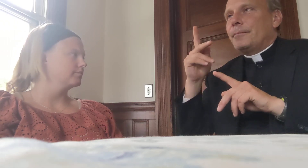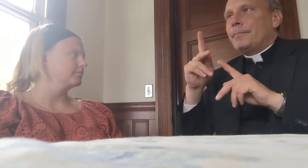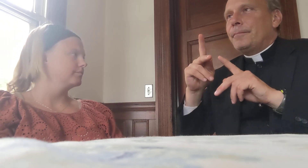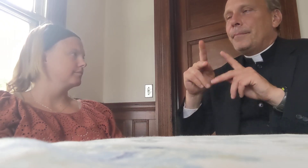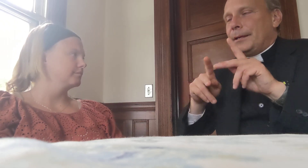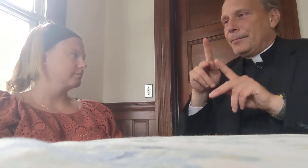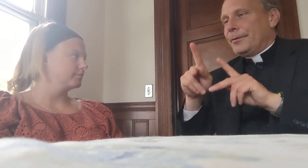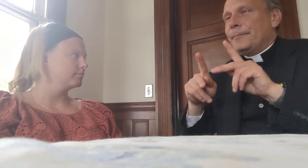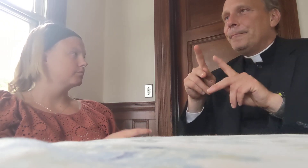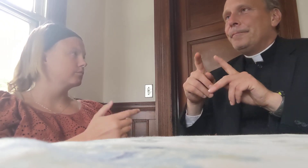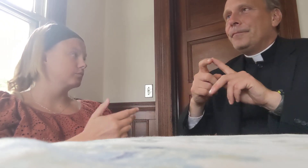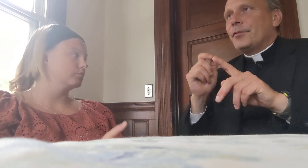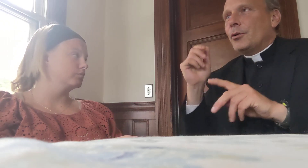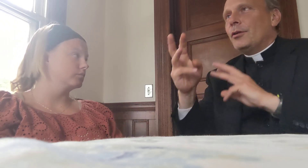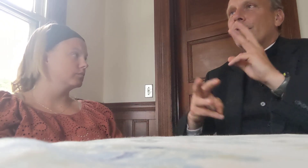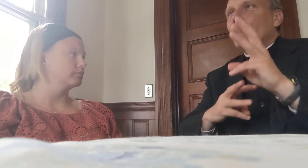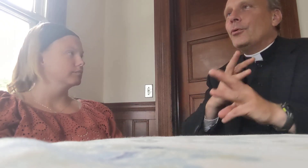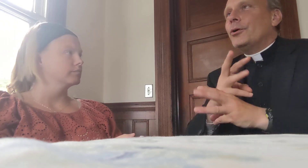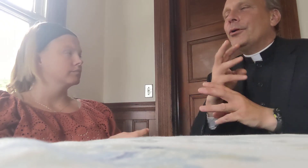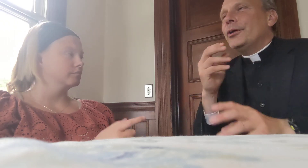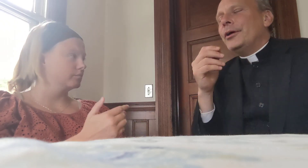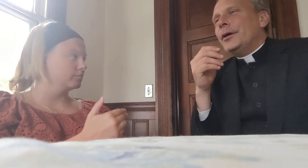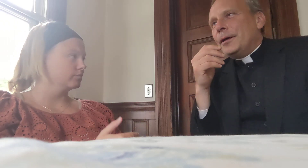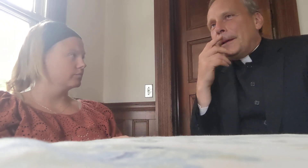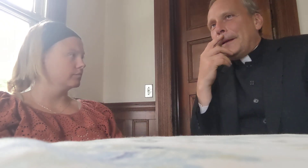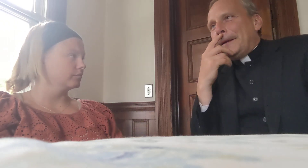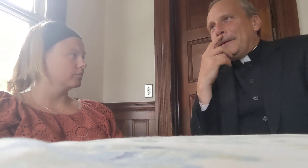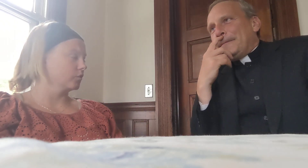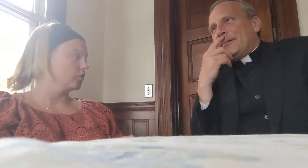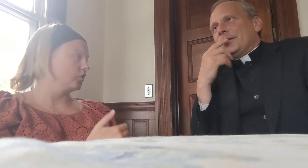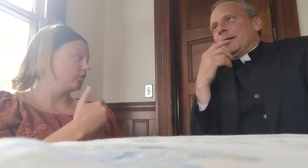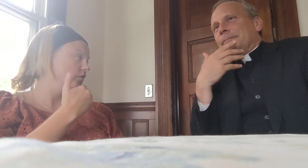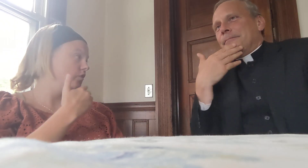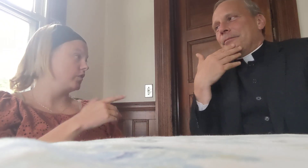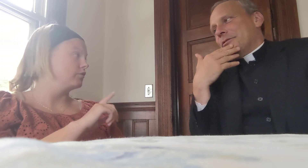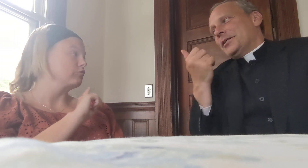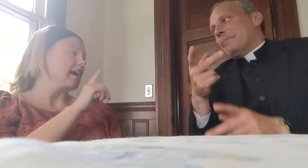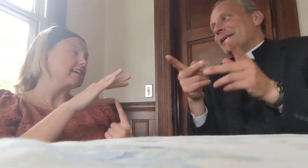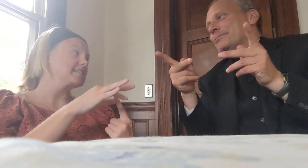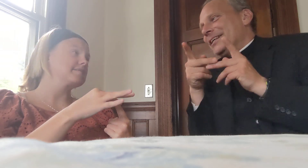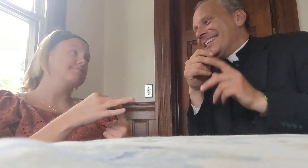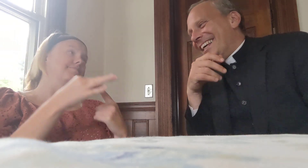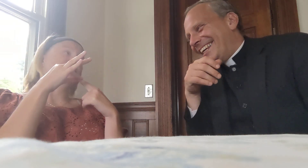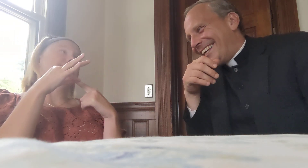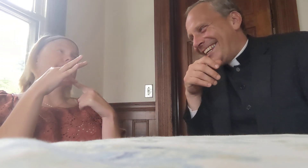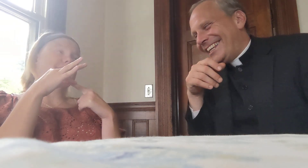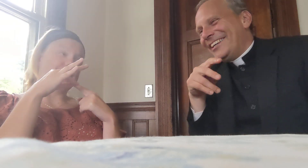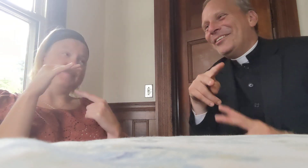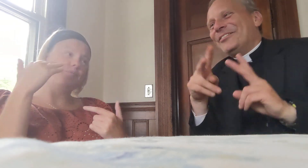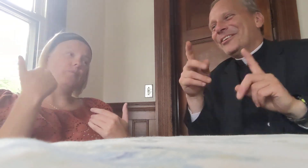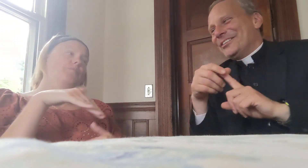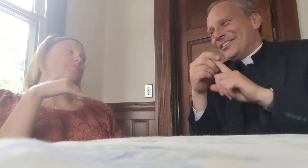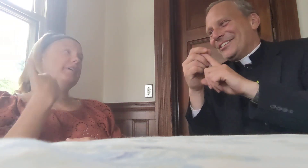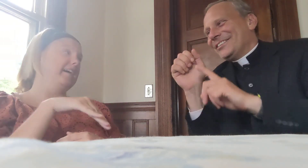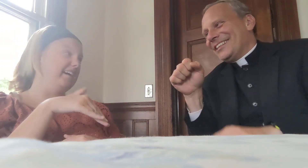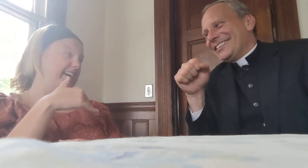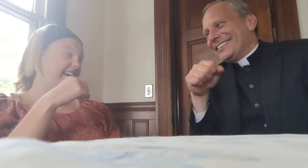people from all over the world, it was like, it was like the best place, it's very special, yes,